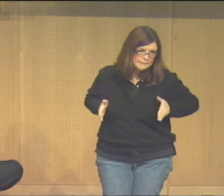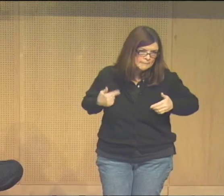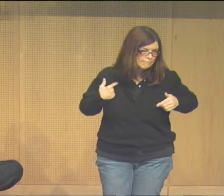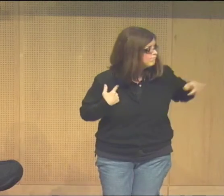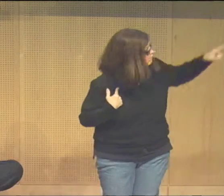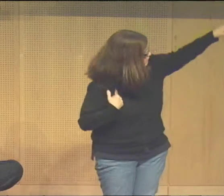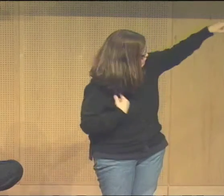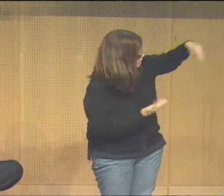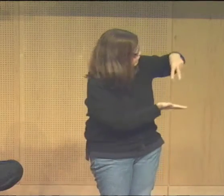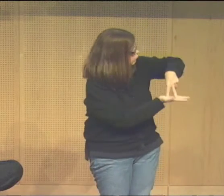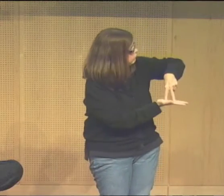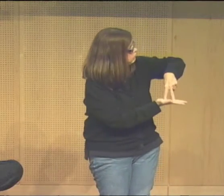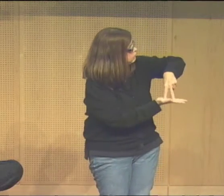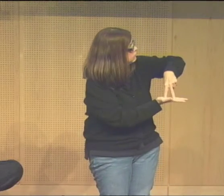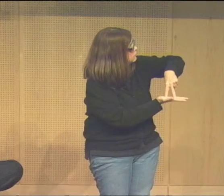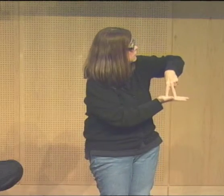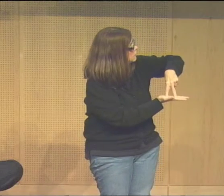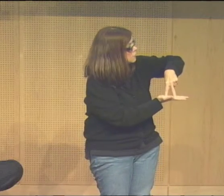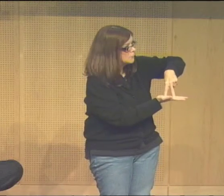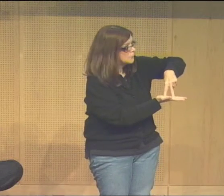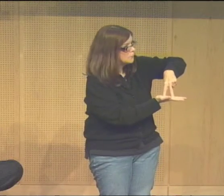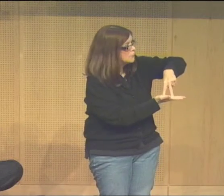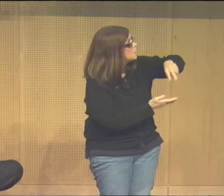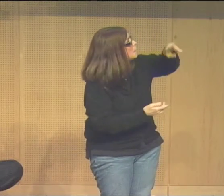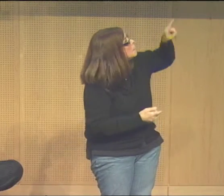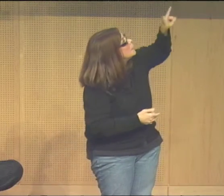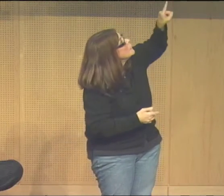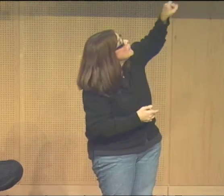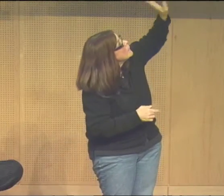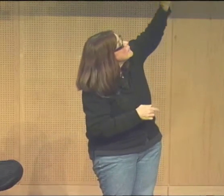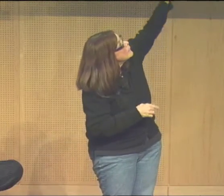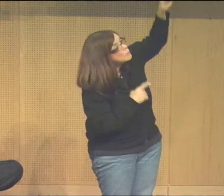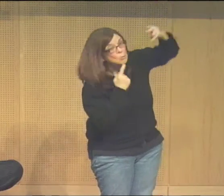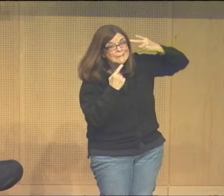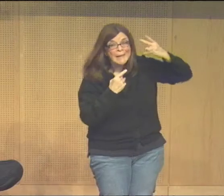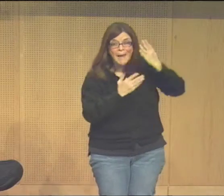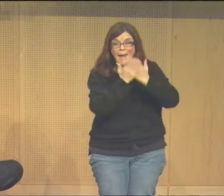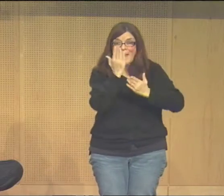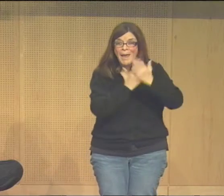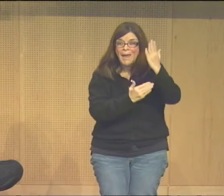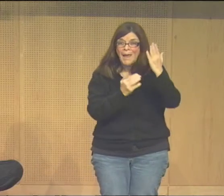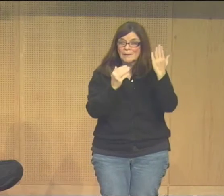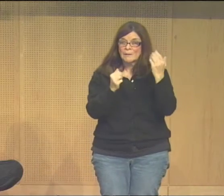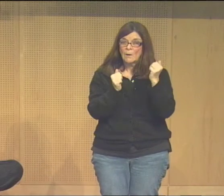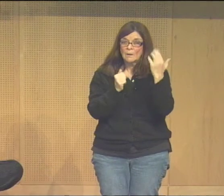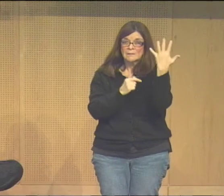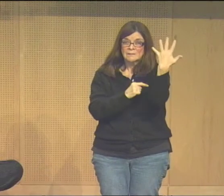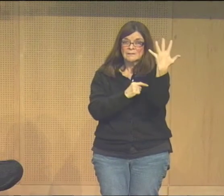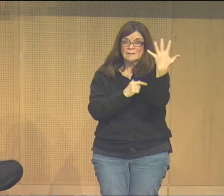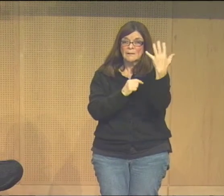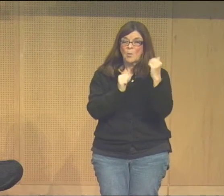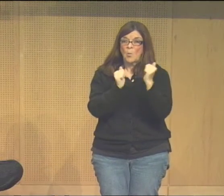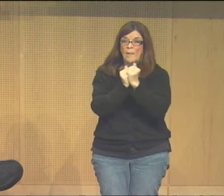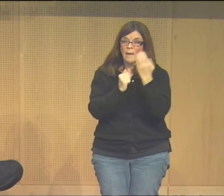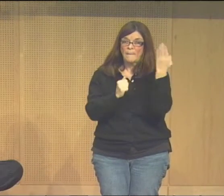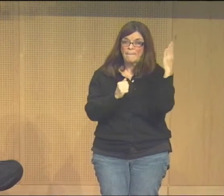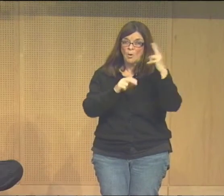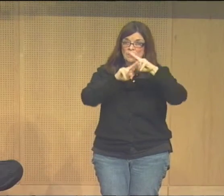artivist an art activist so that sign stand is reminiscent of that and then